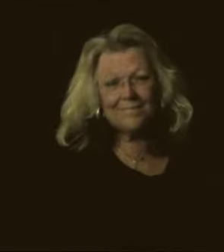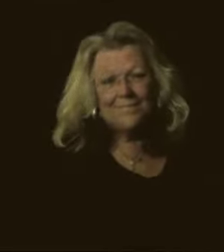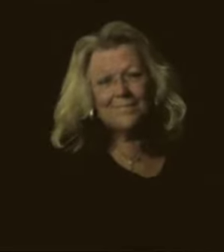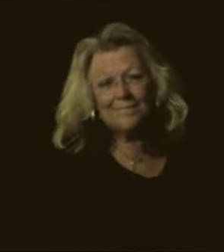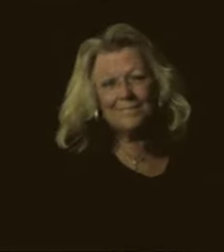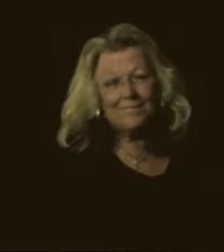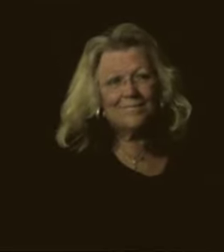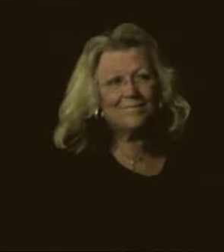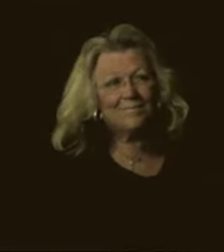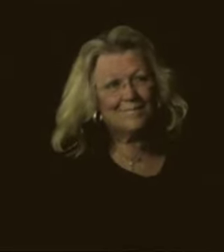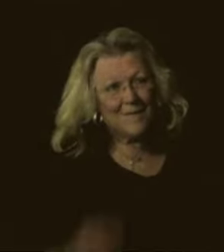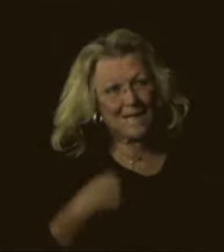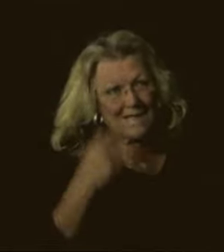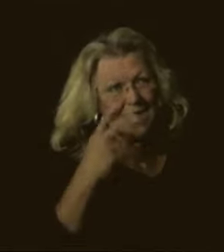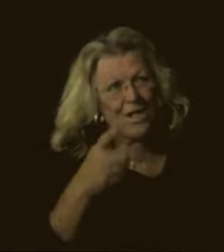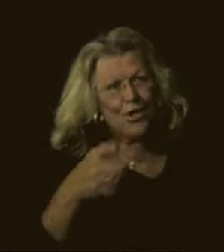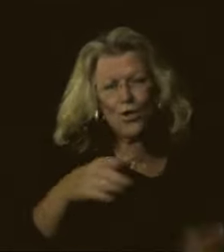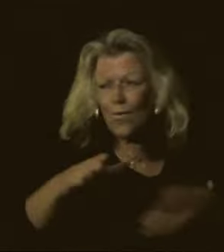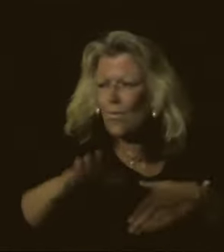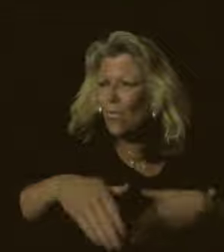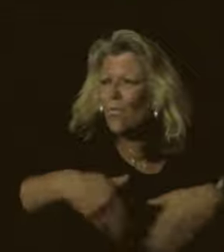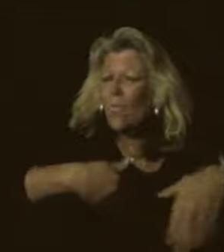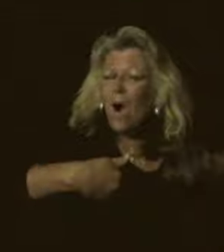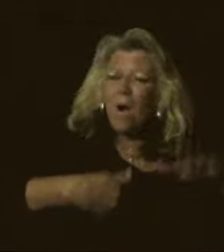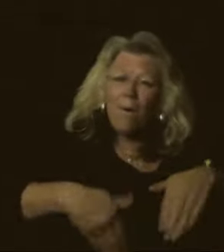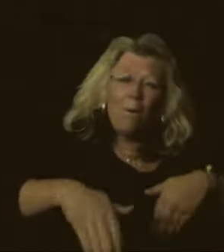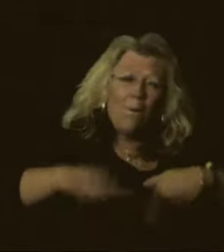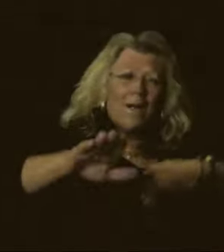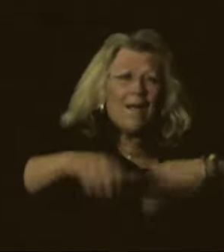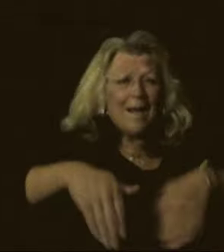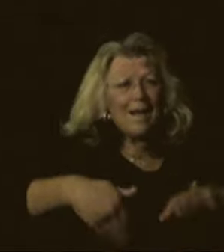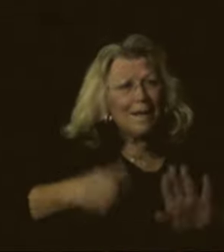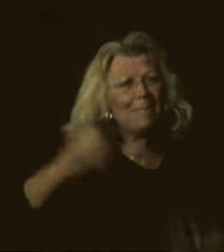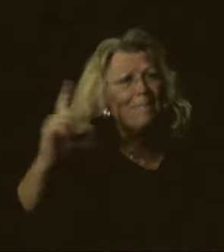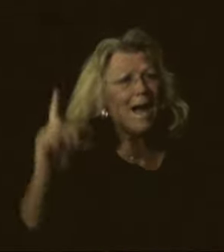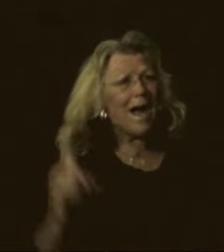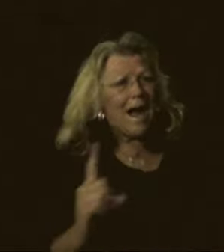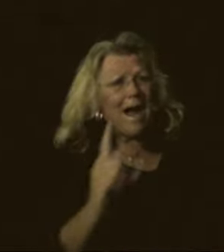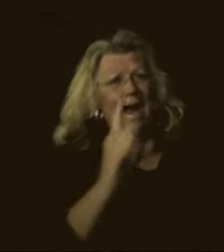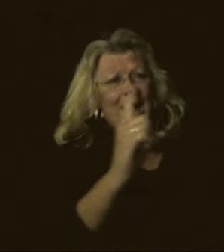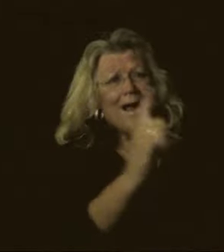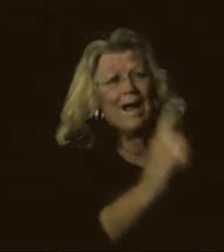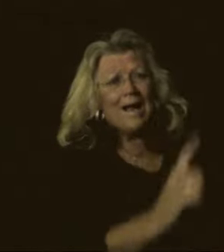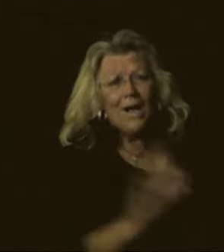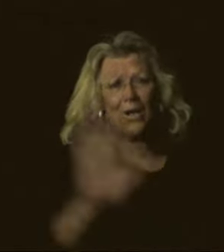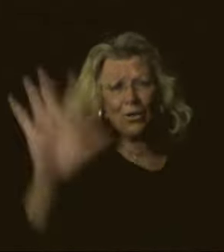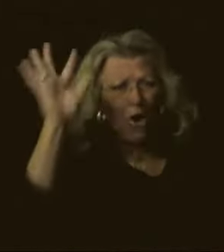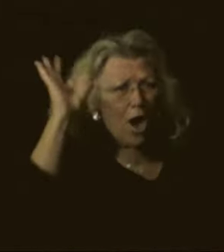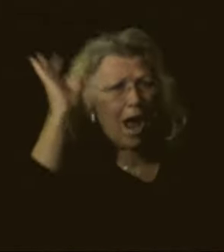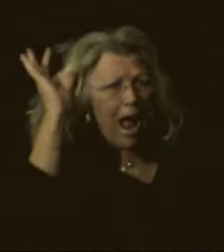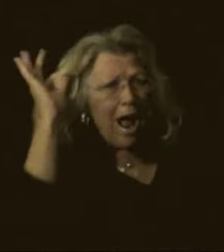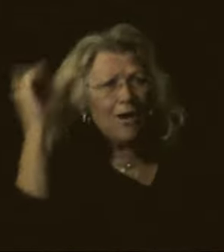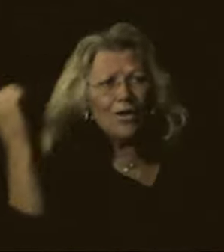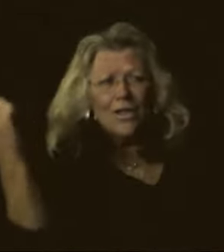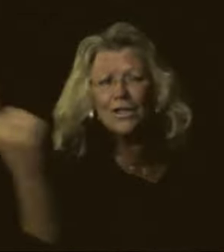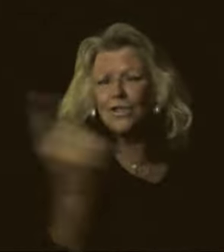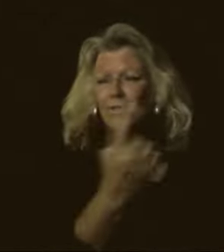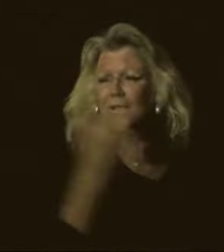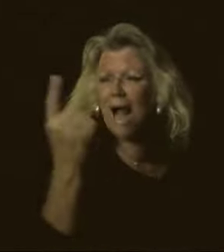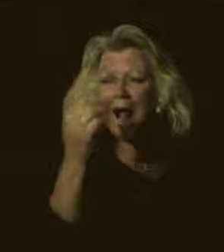I see you walking by Your hair always hot